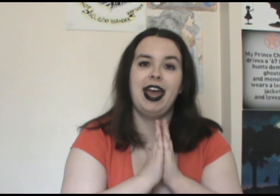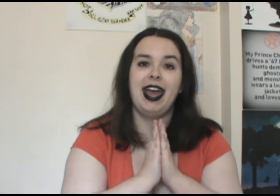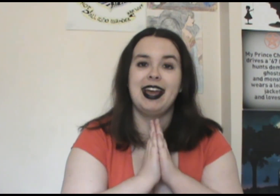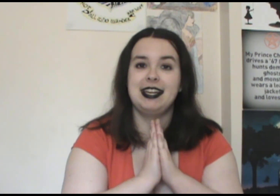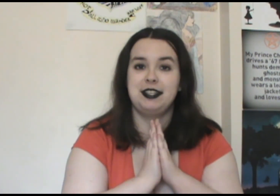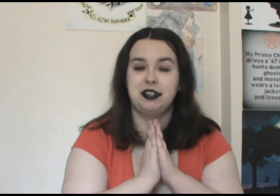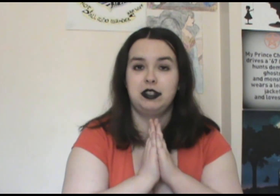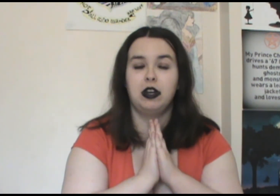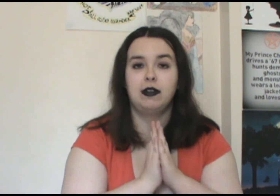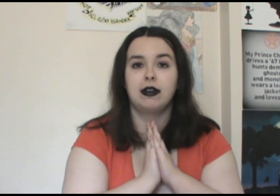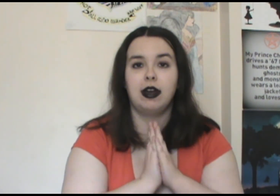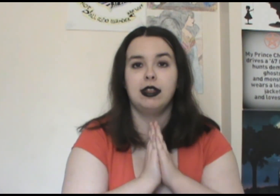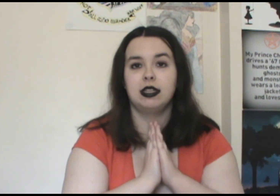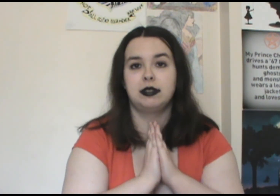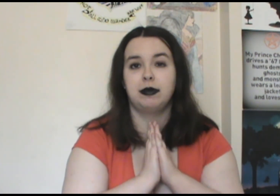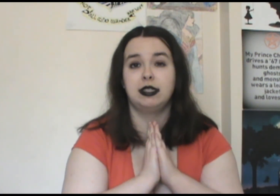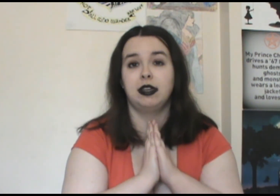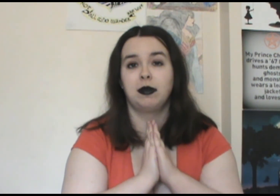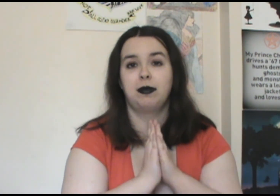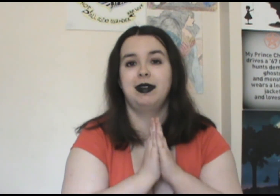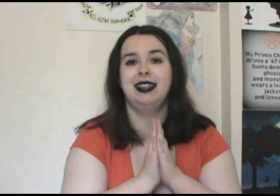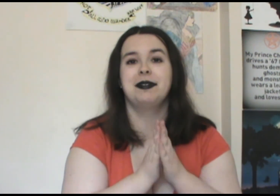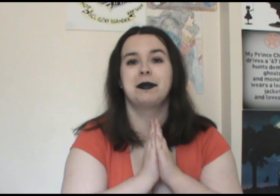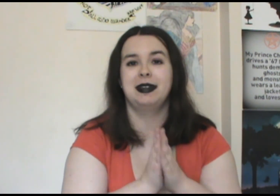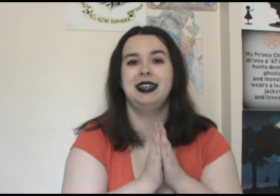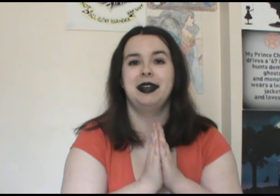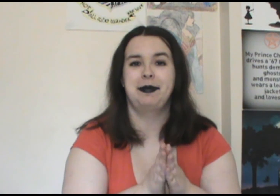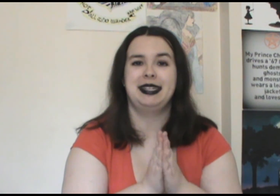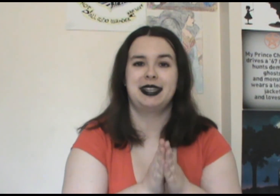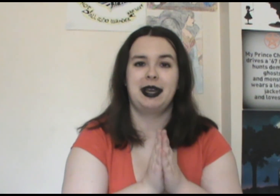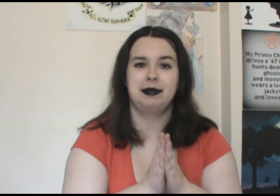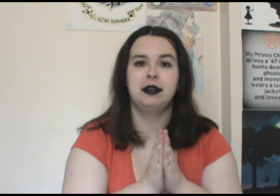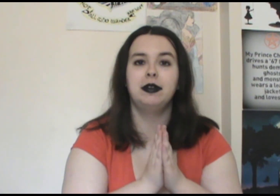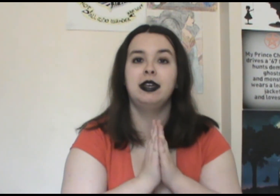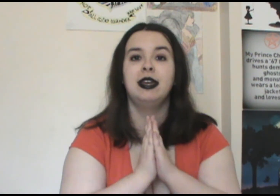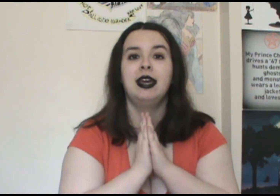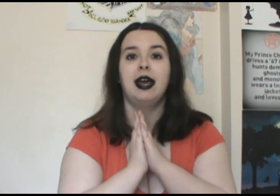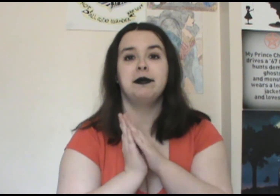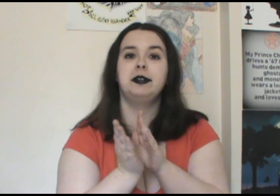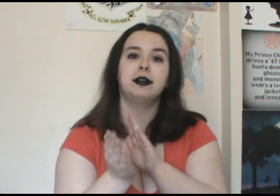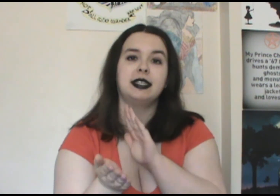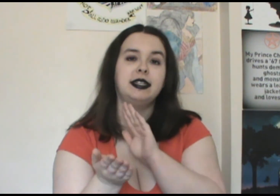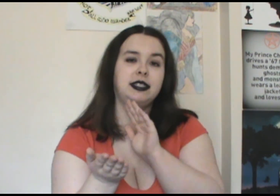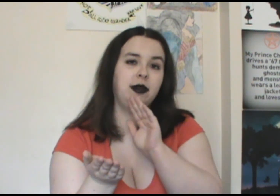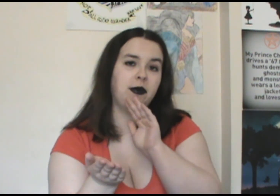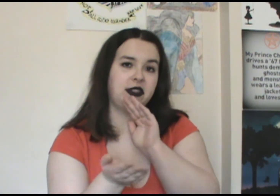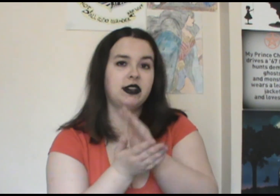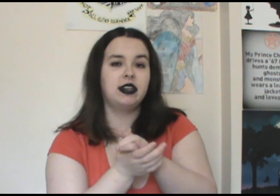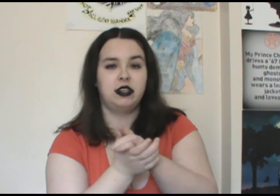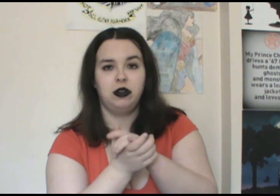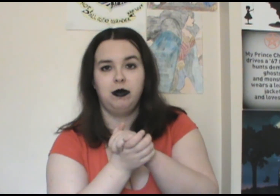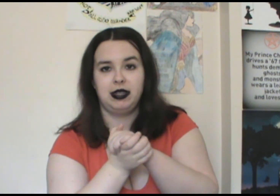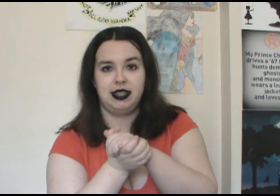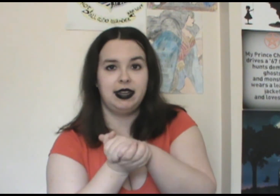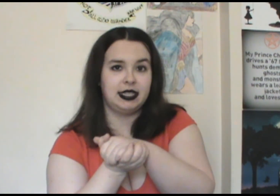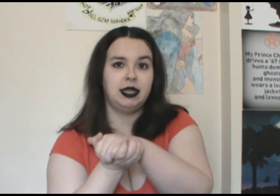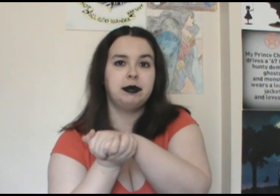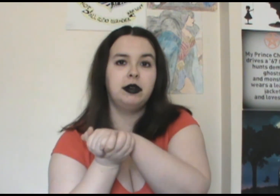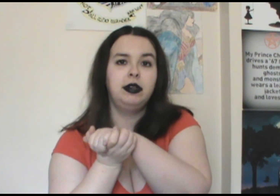And just overall this was a really really amazing episode. I'm so excited to see what they're gonna do with the next episode.